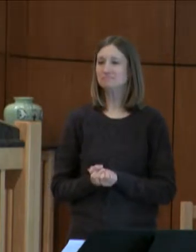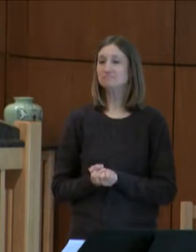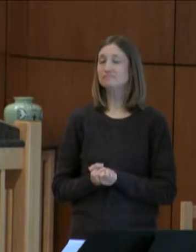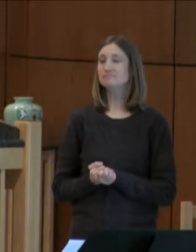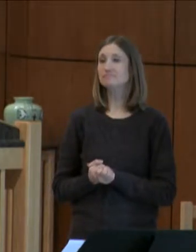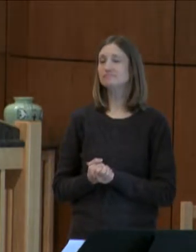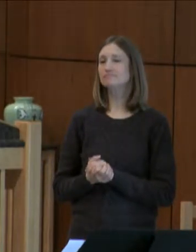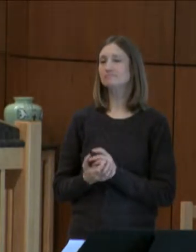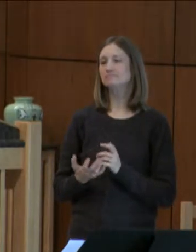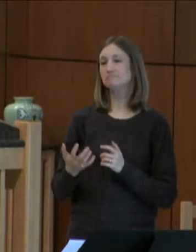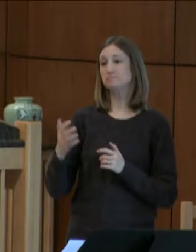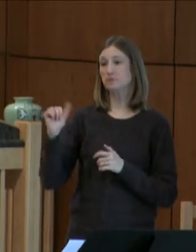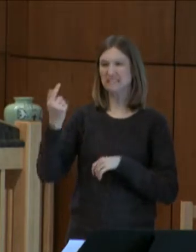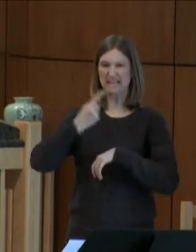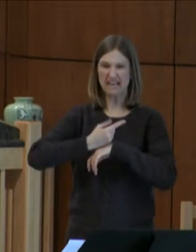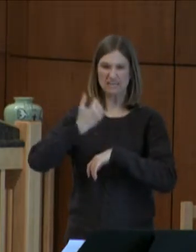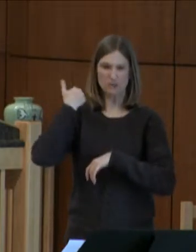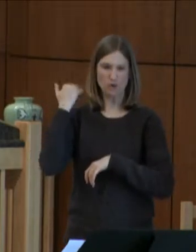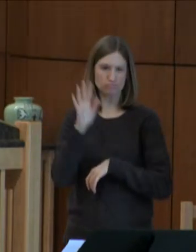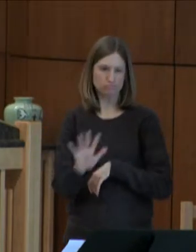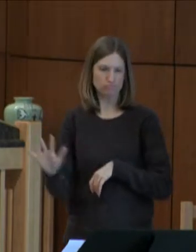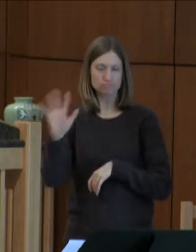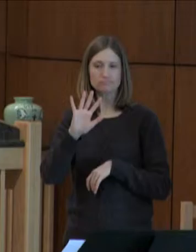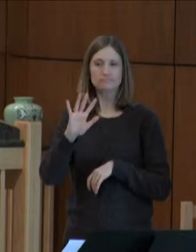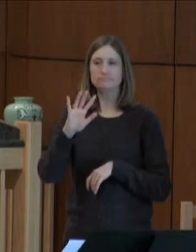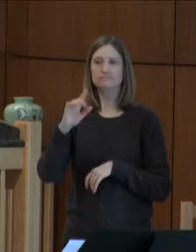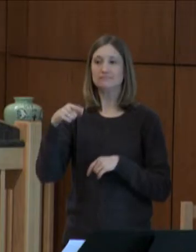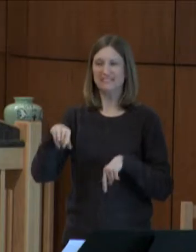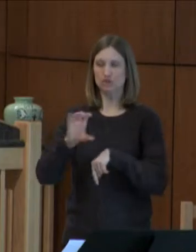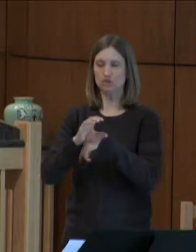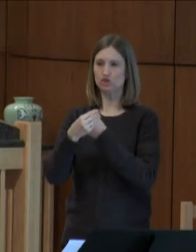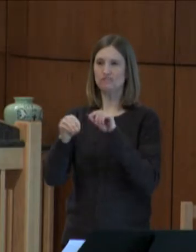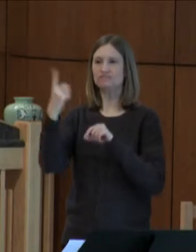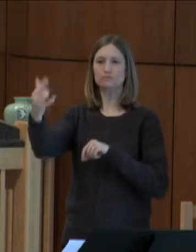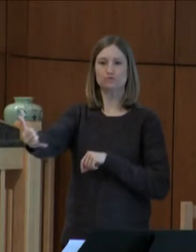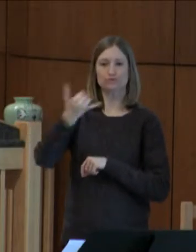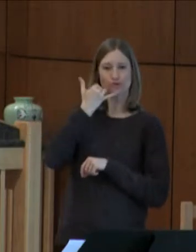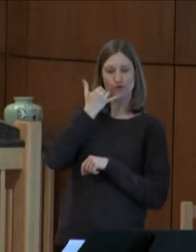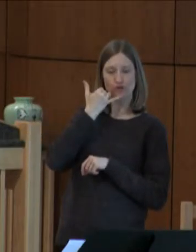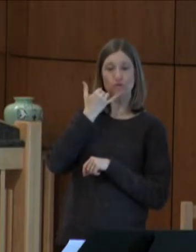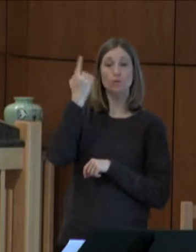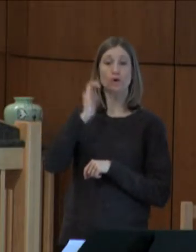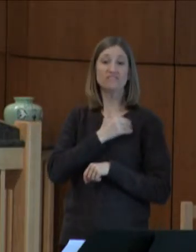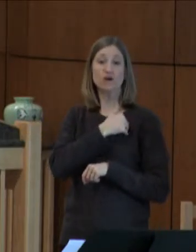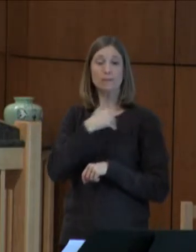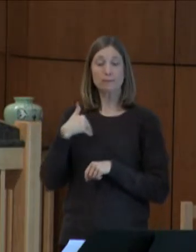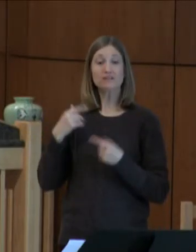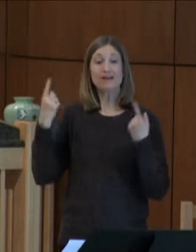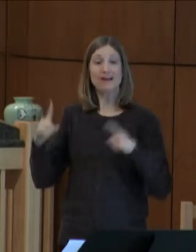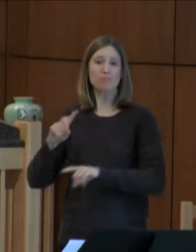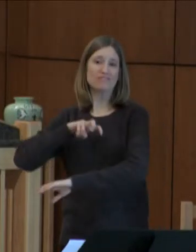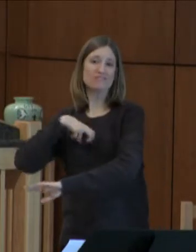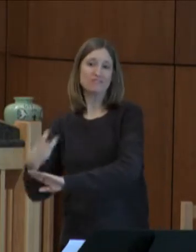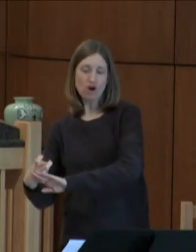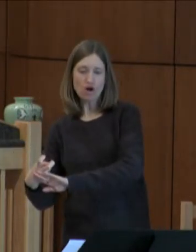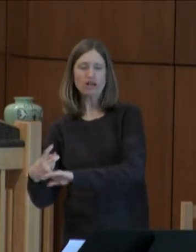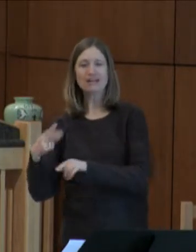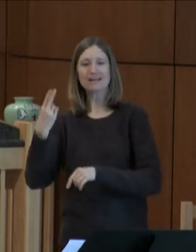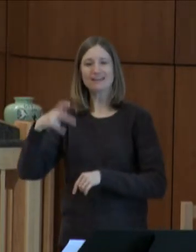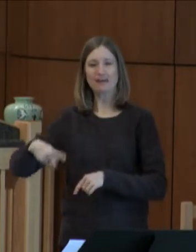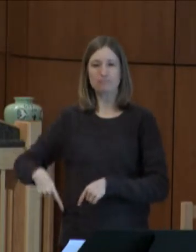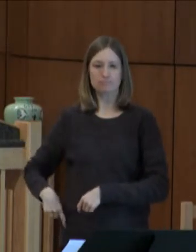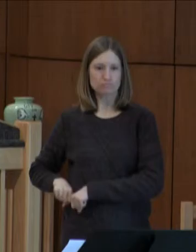About 10 days ago, we got a call in the church office that one of our members had fallen and broken her hip.